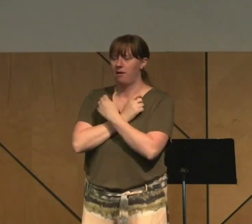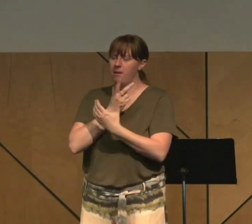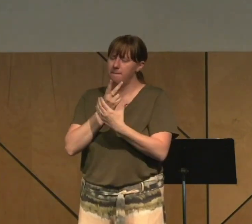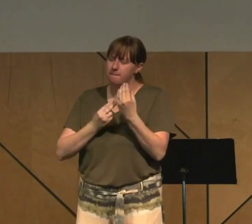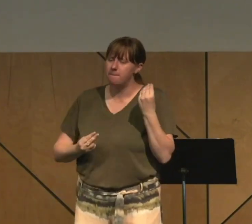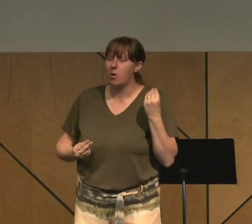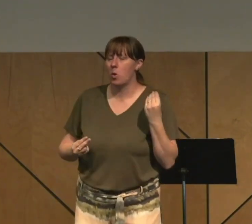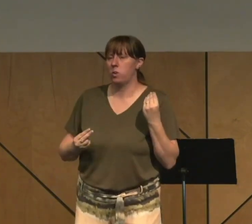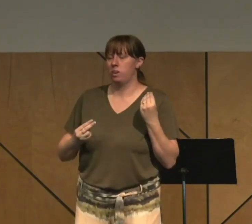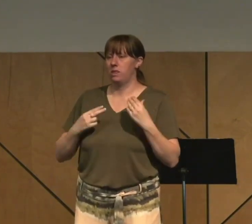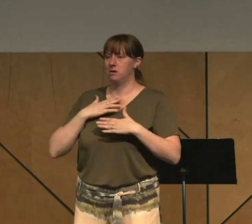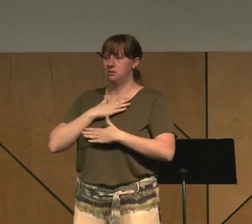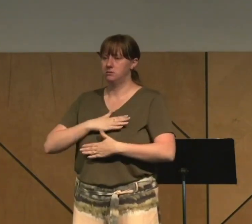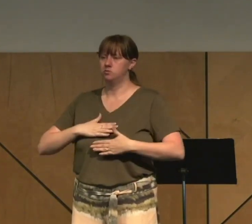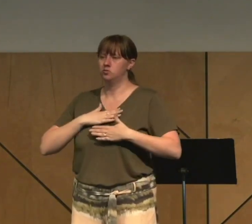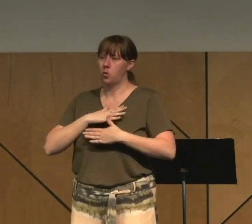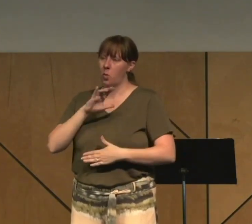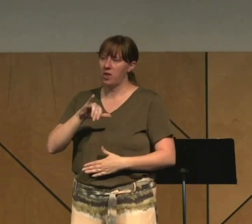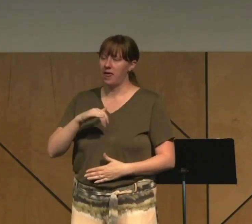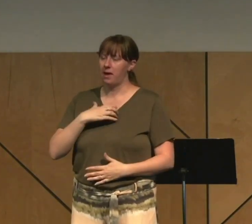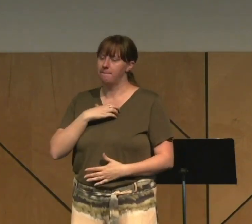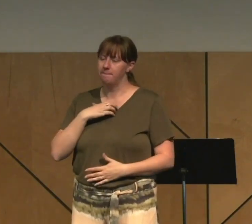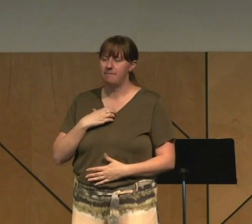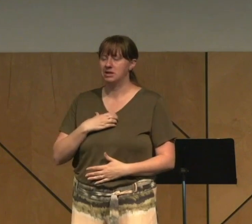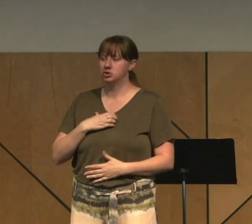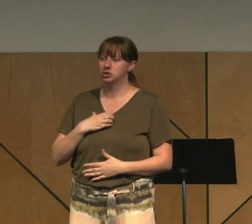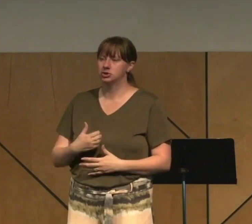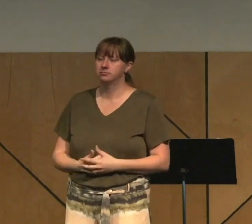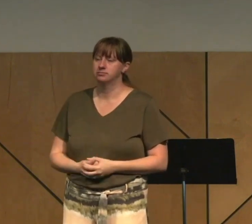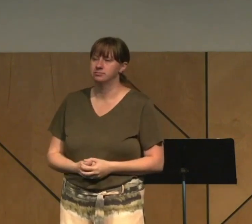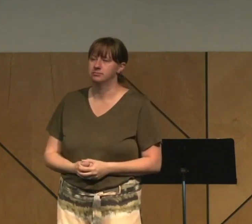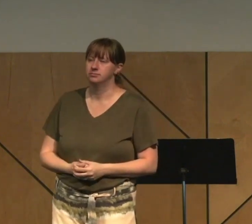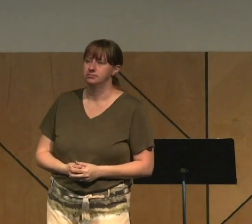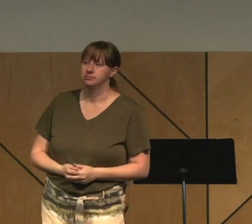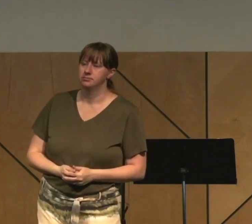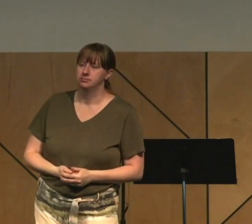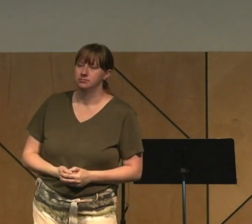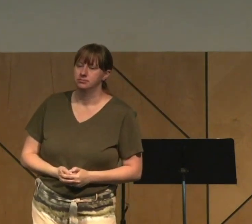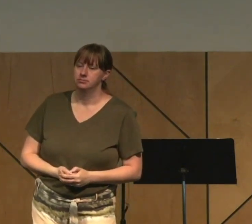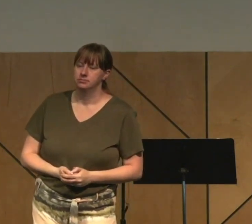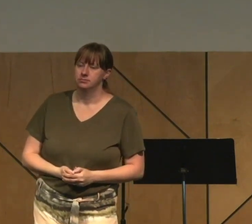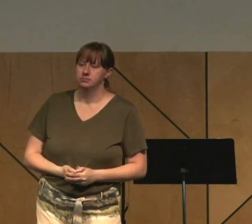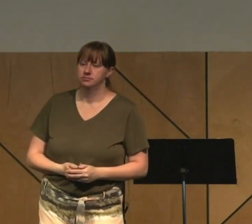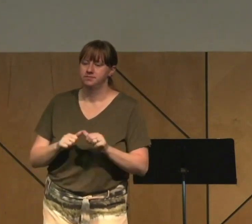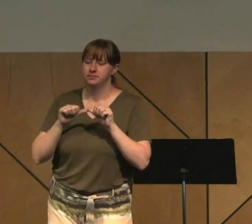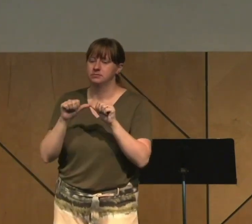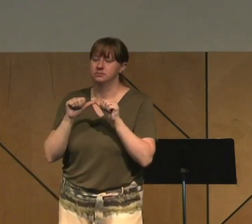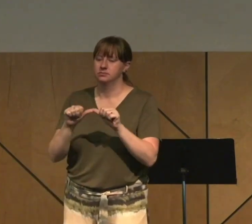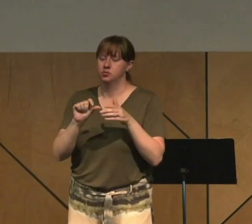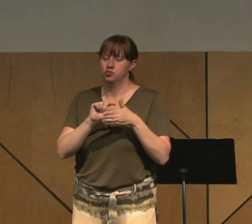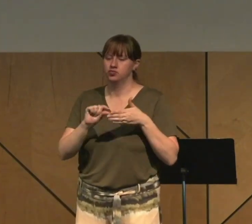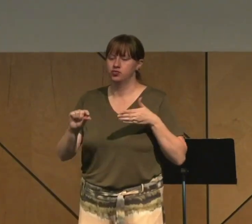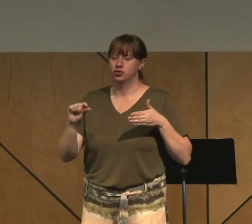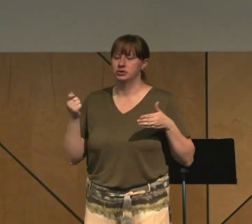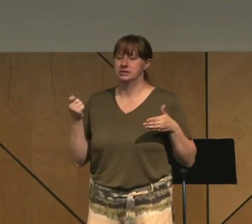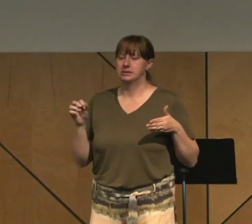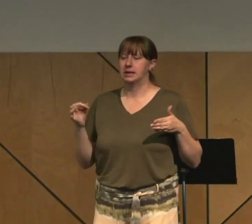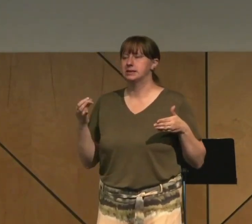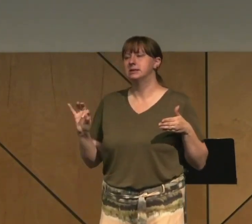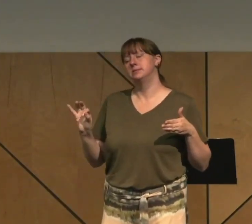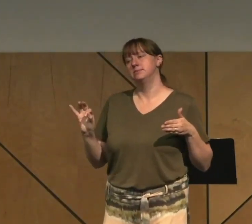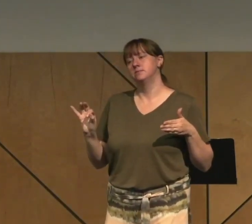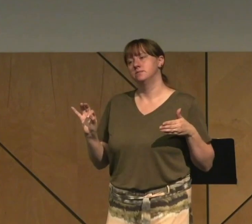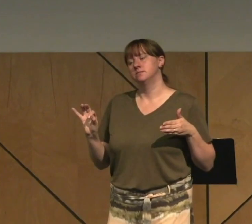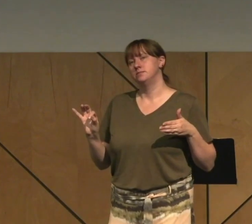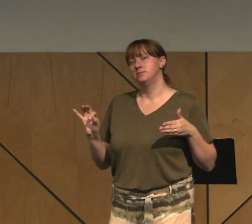enjoy passion. He continues, verse 19 towards the